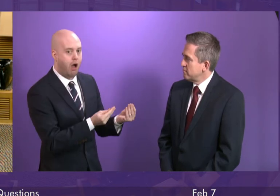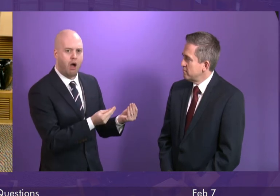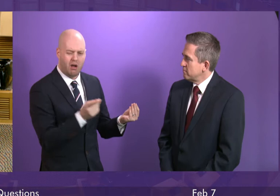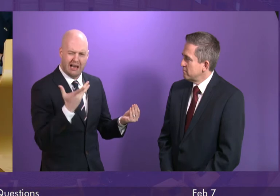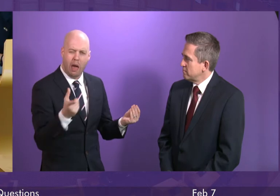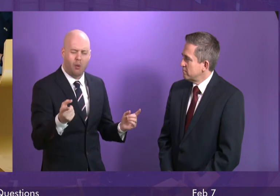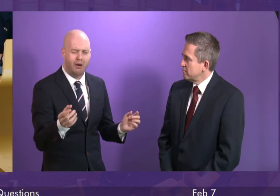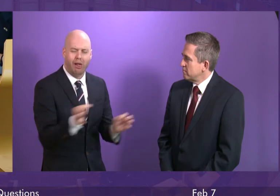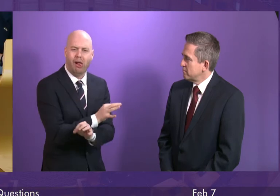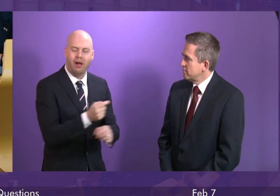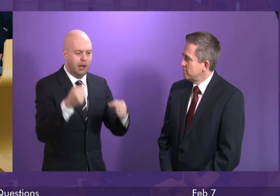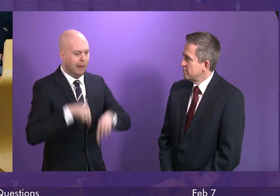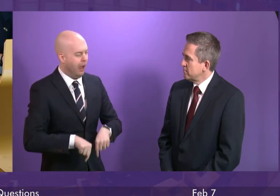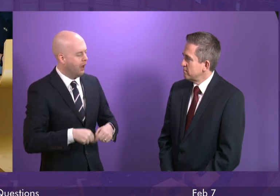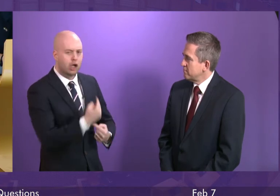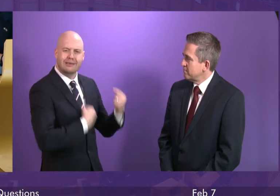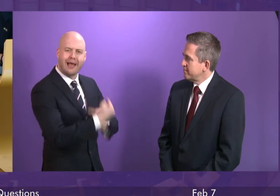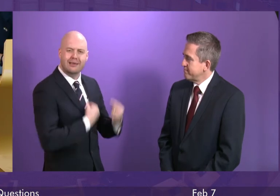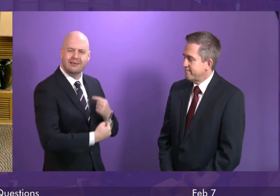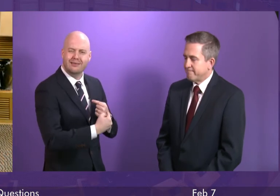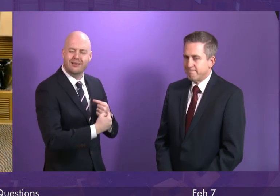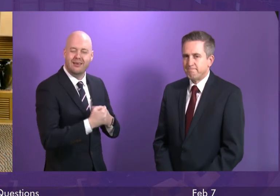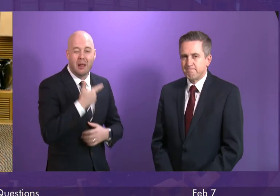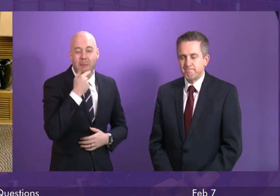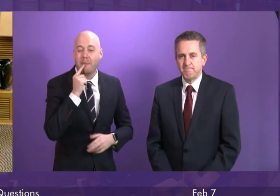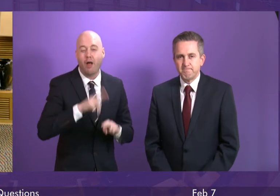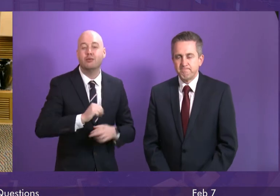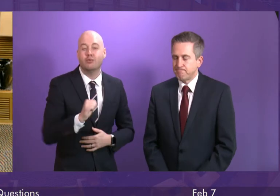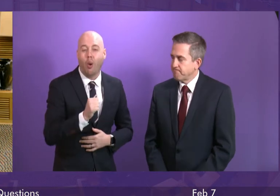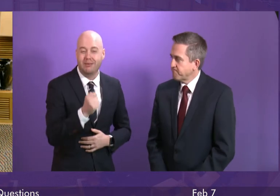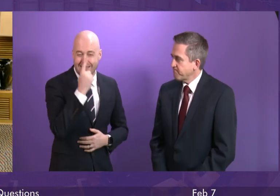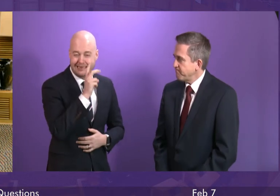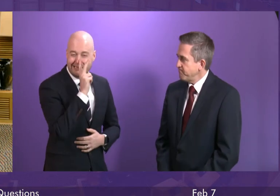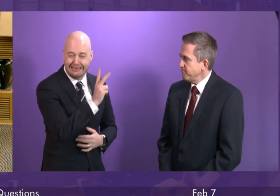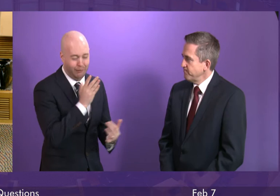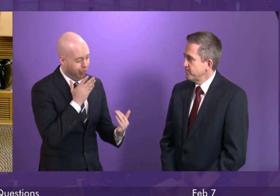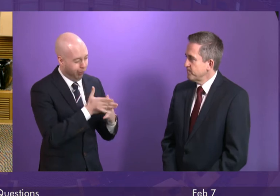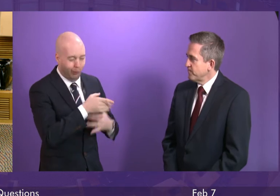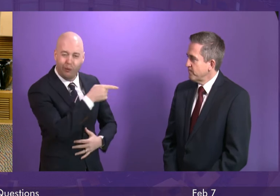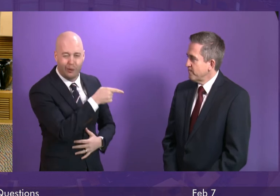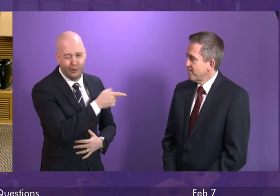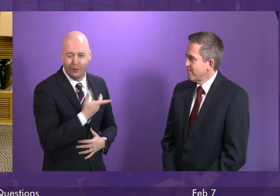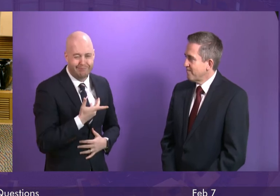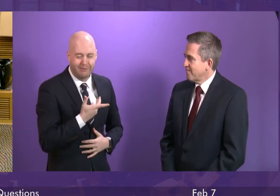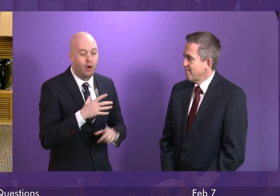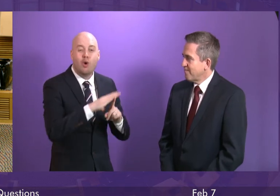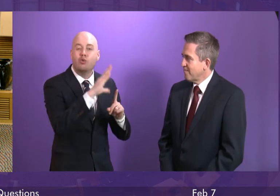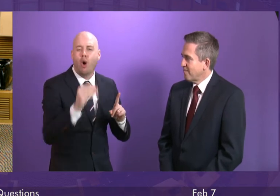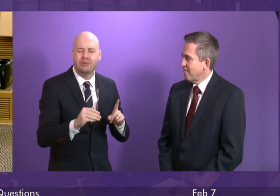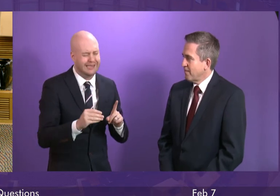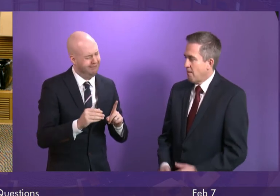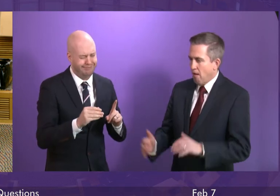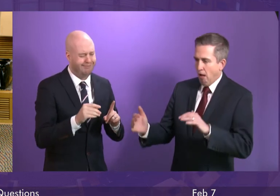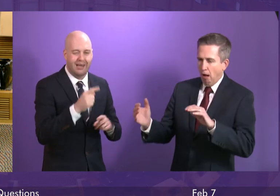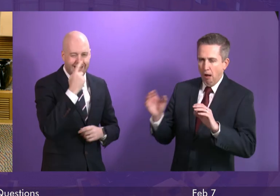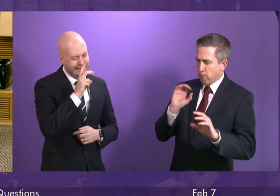hypocrisy and criticises them. The people of Scotland can see through the hypocrisy of the Tories. They can see what the